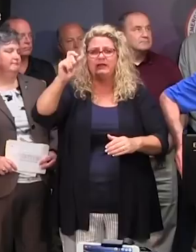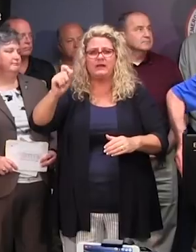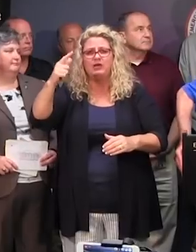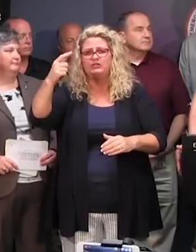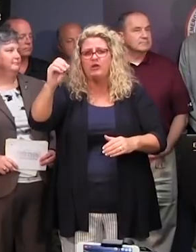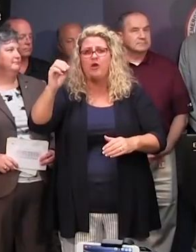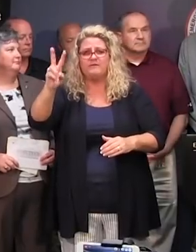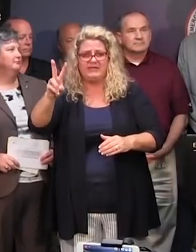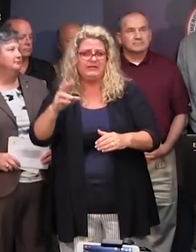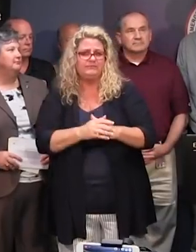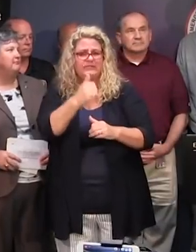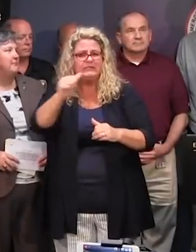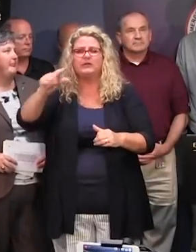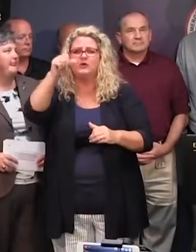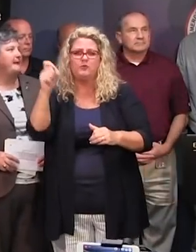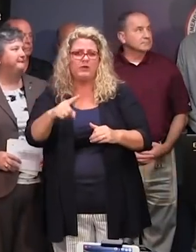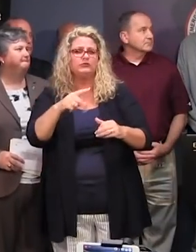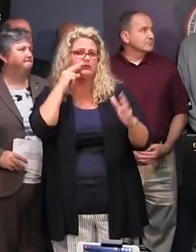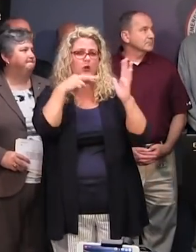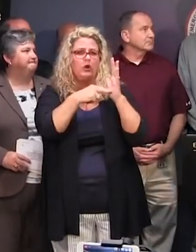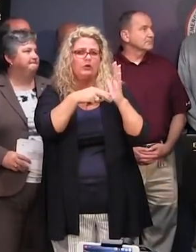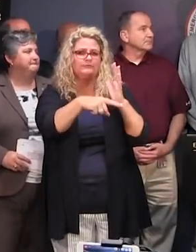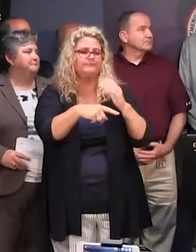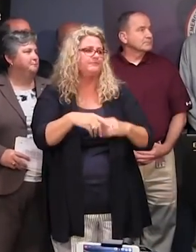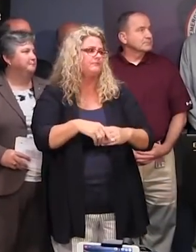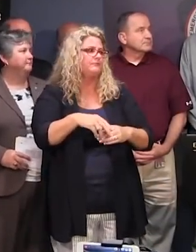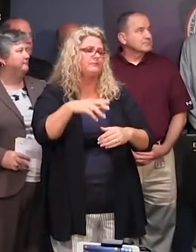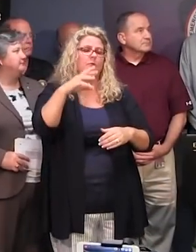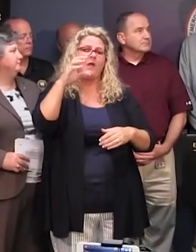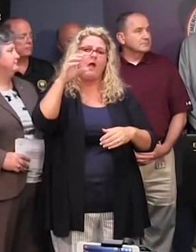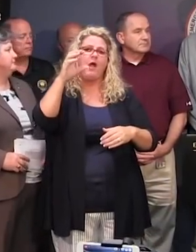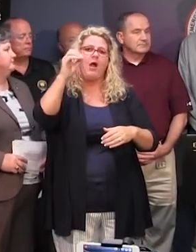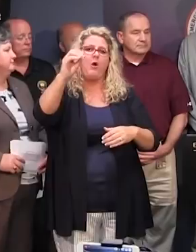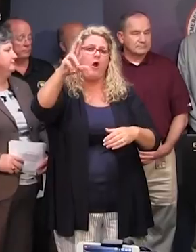Thank you, Governor. Thank you very much. Nanette Edwards, Director of the of Regulatory Staff.